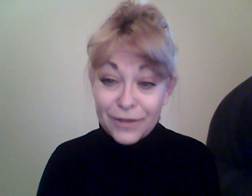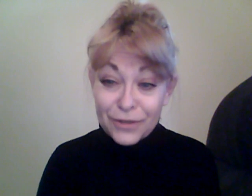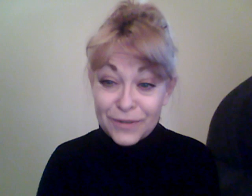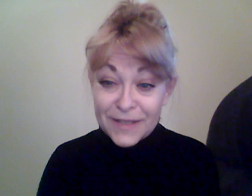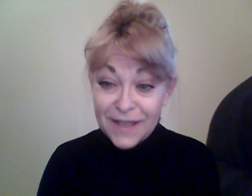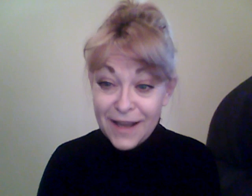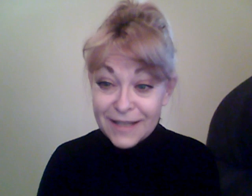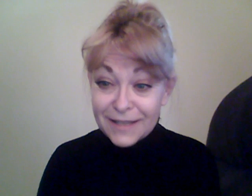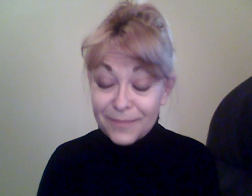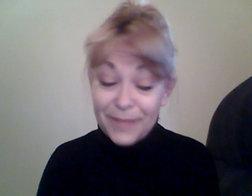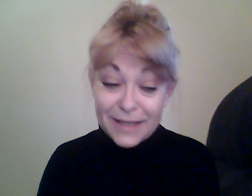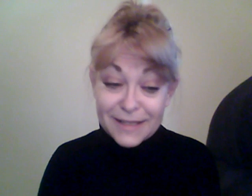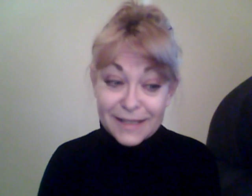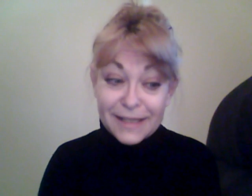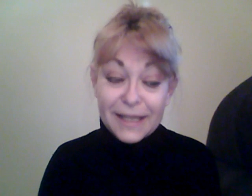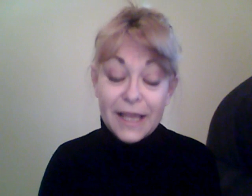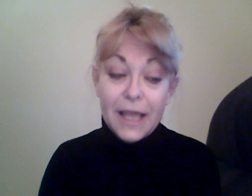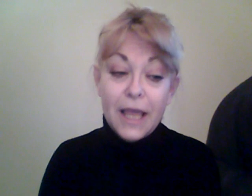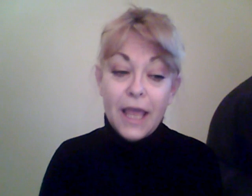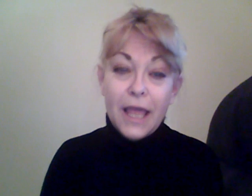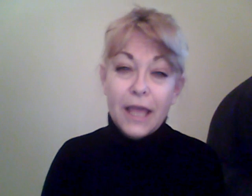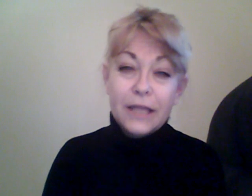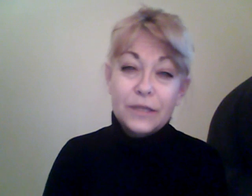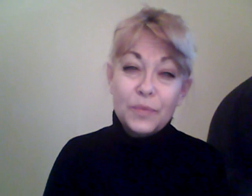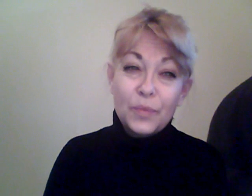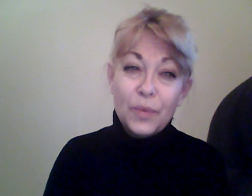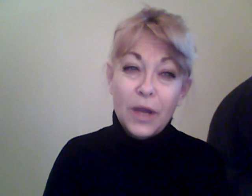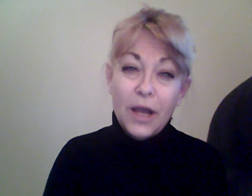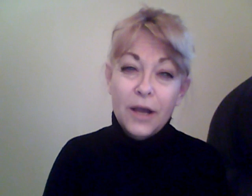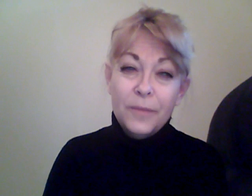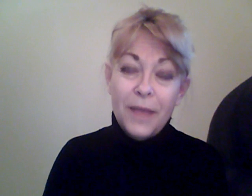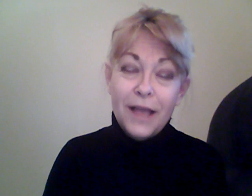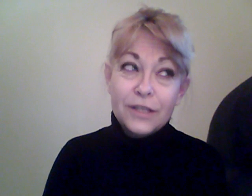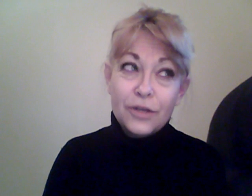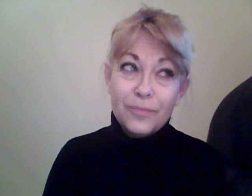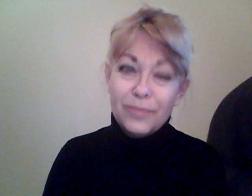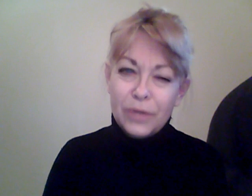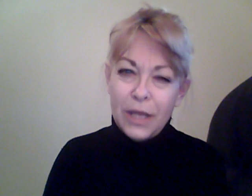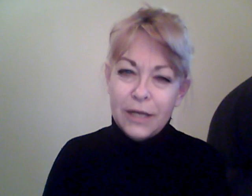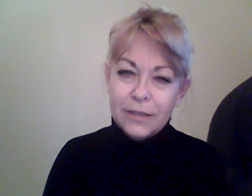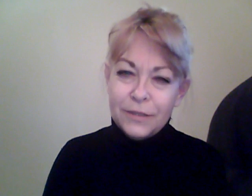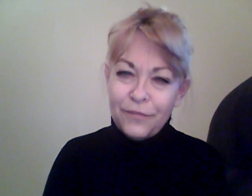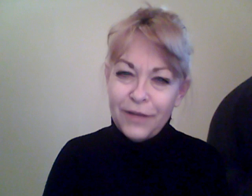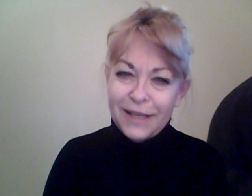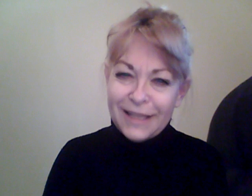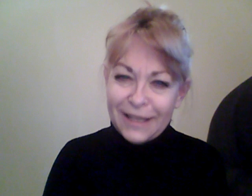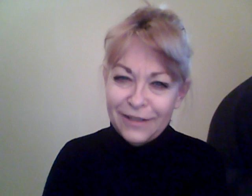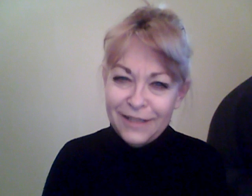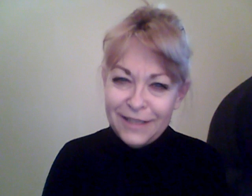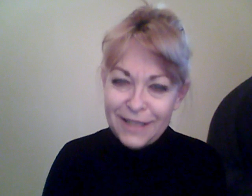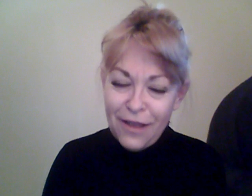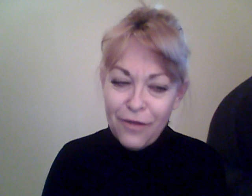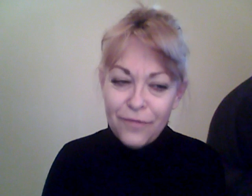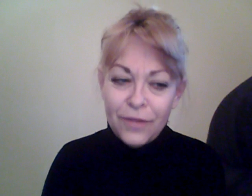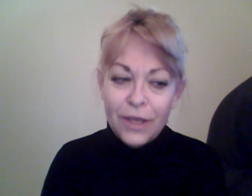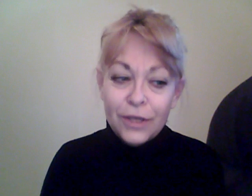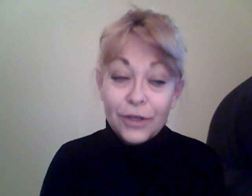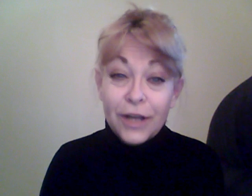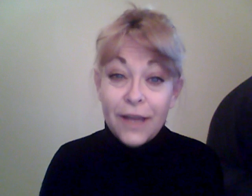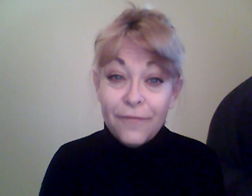issues as I did, basically. And, um, as our planet is friggin' killing itself, I'm going to have